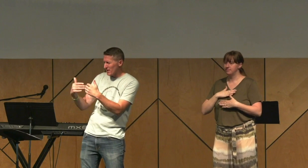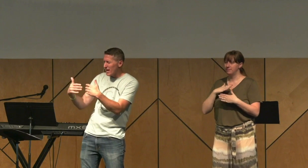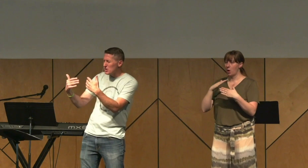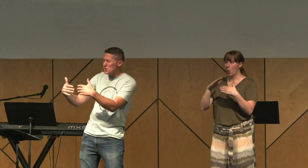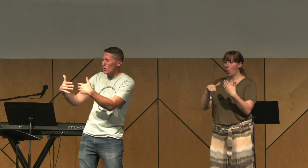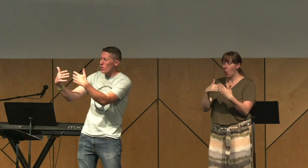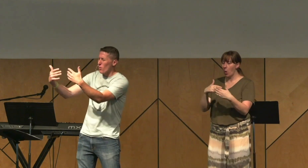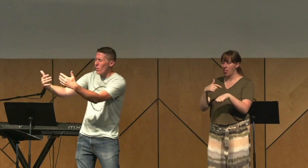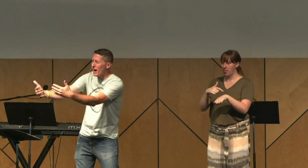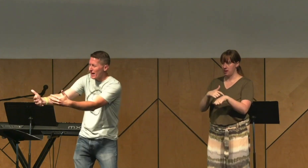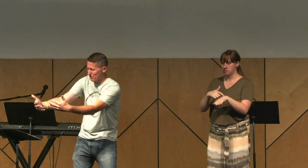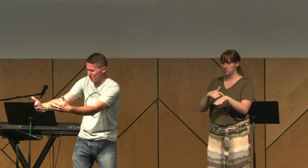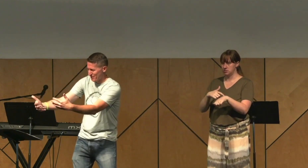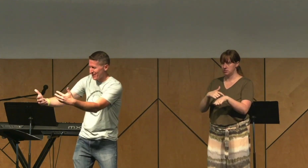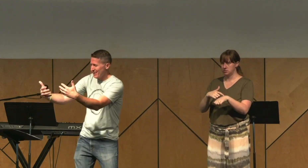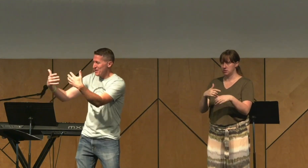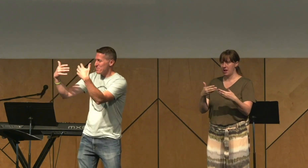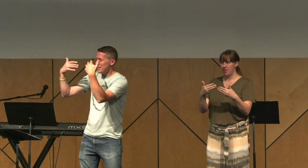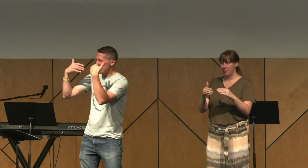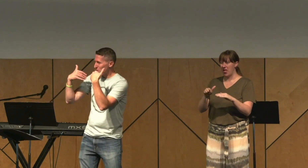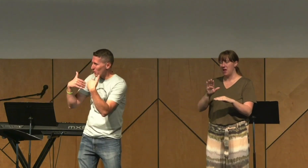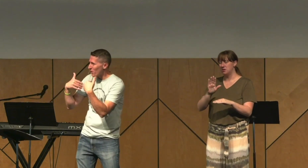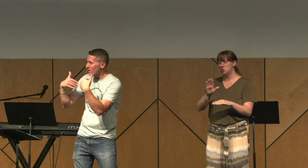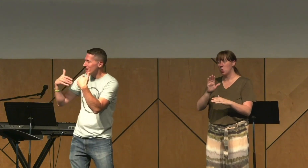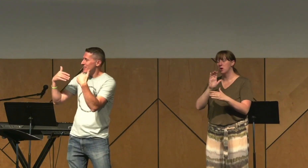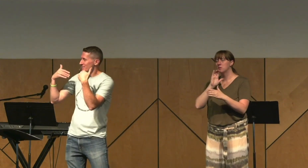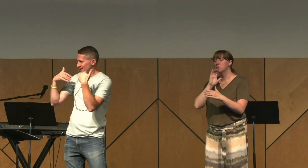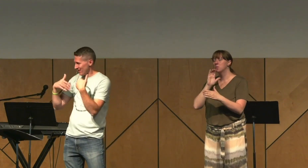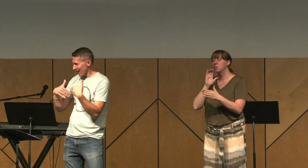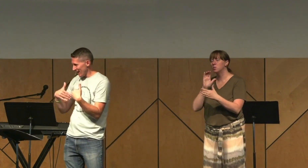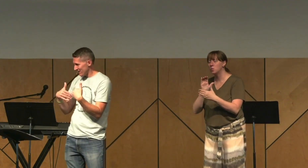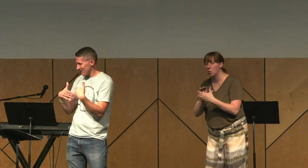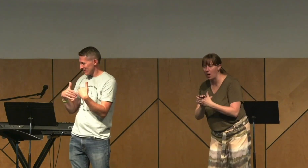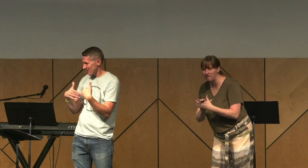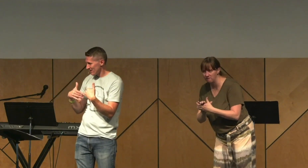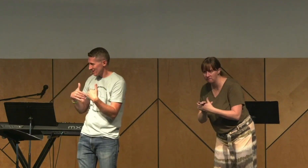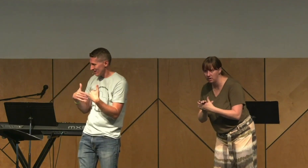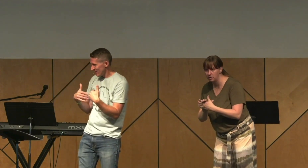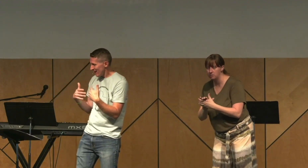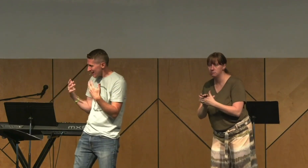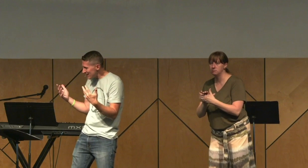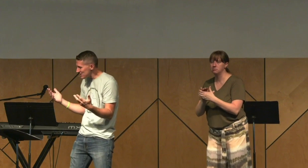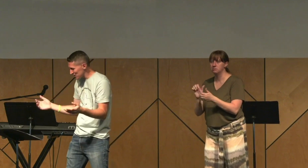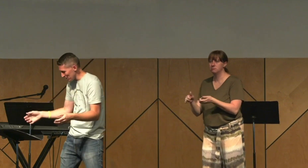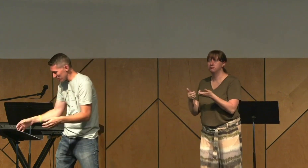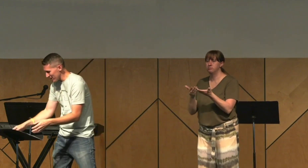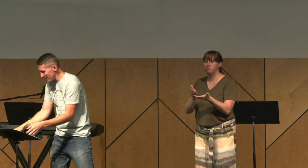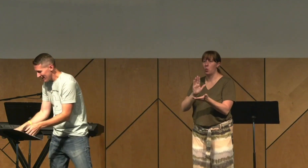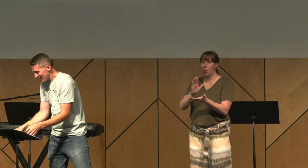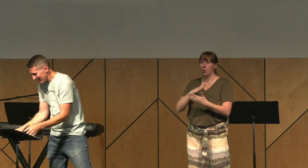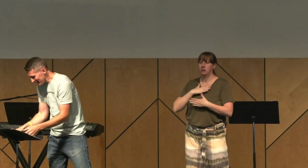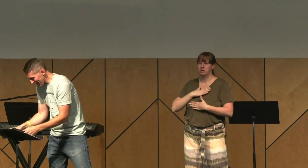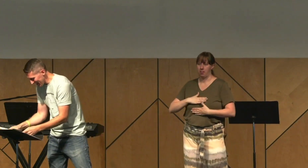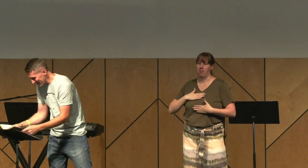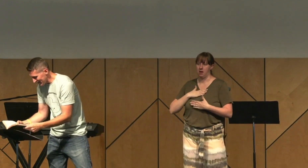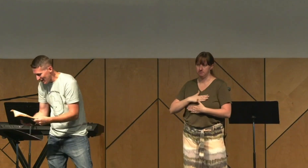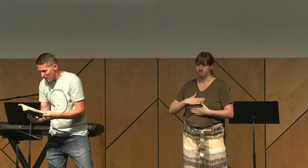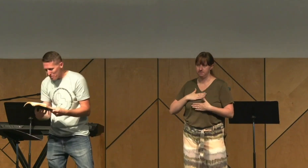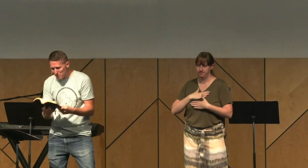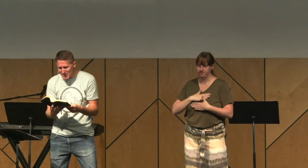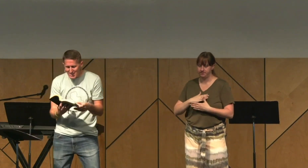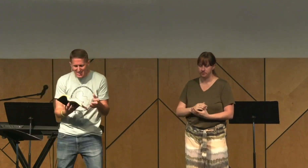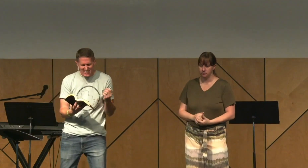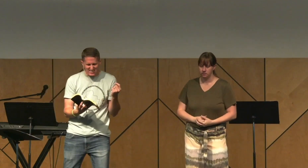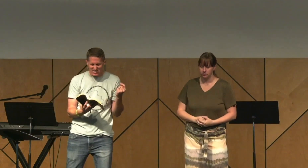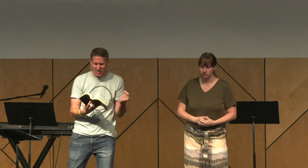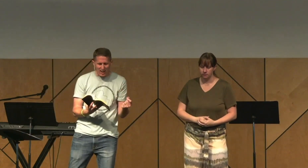times, let your wife be your delight. In summary, he says,